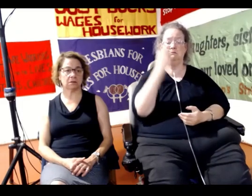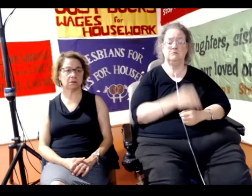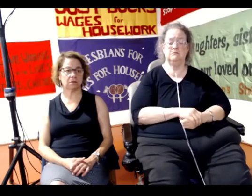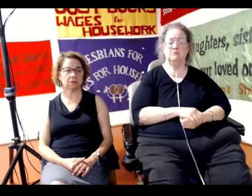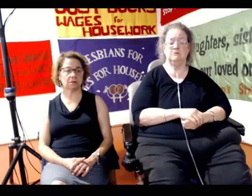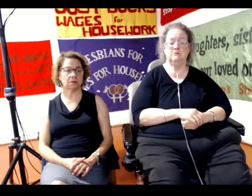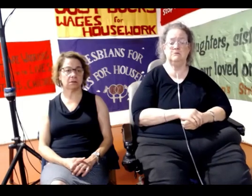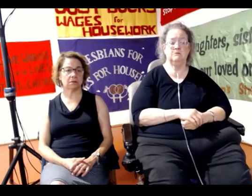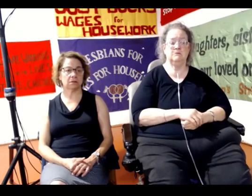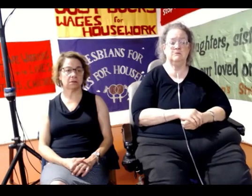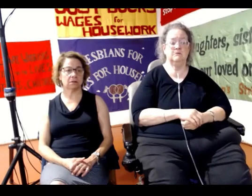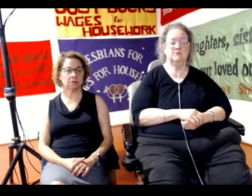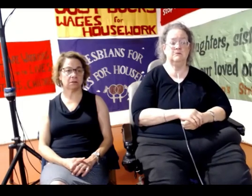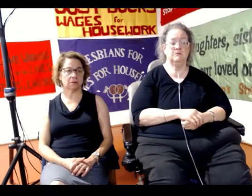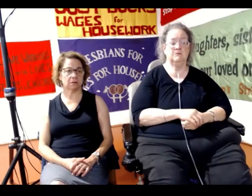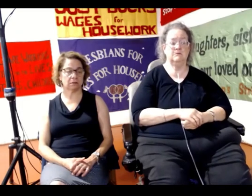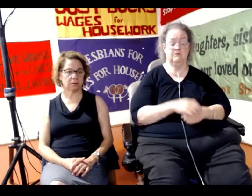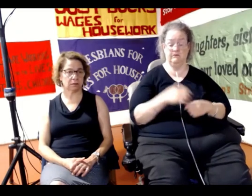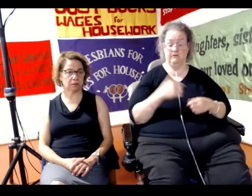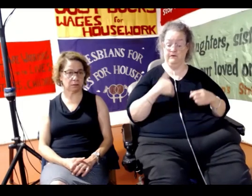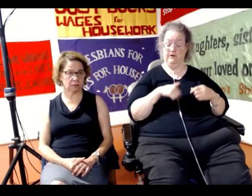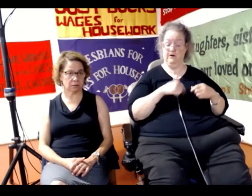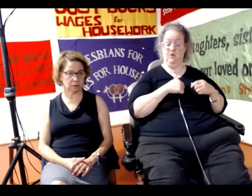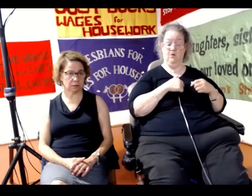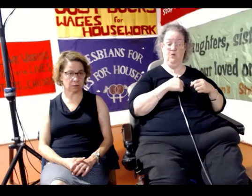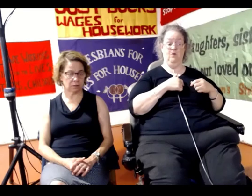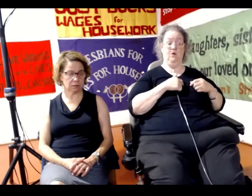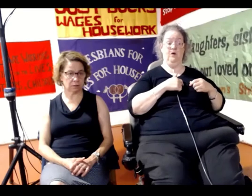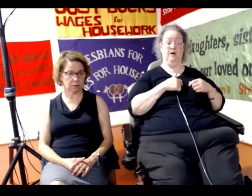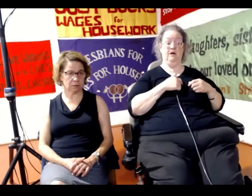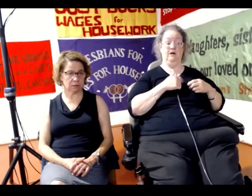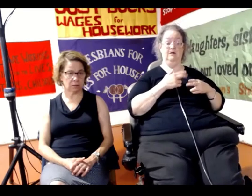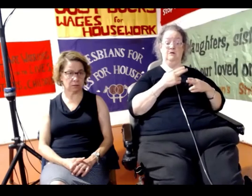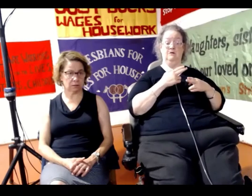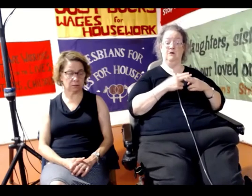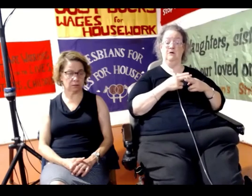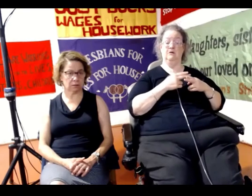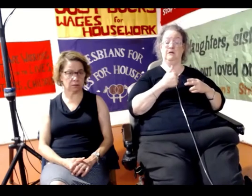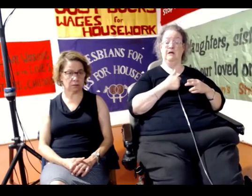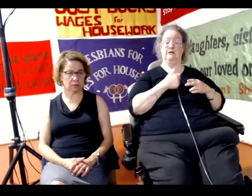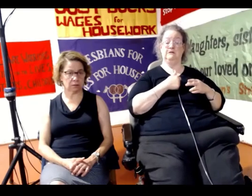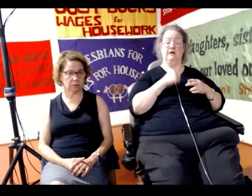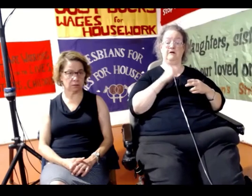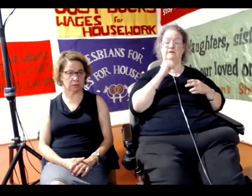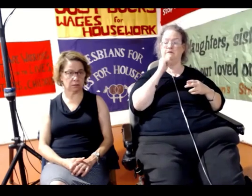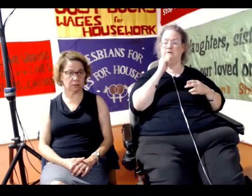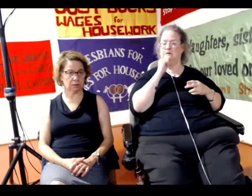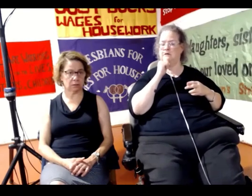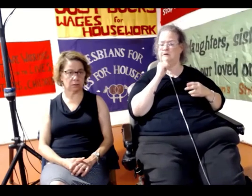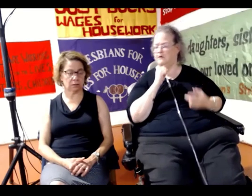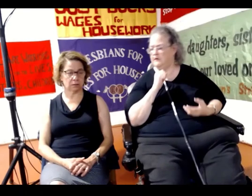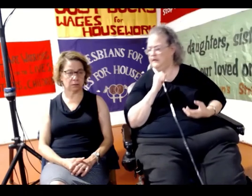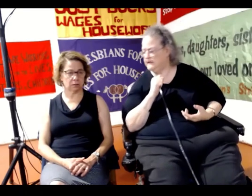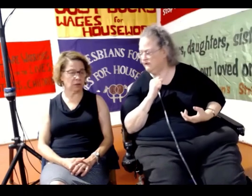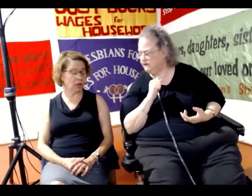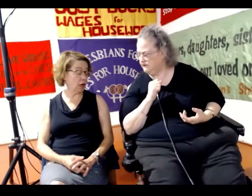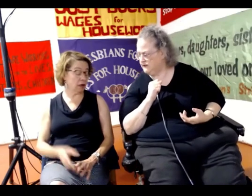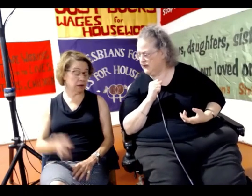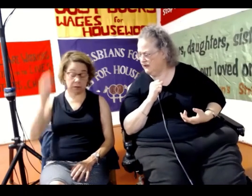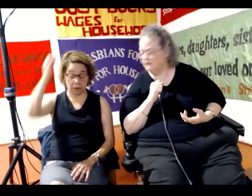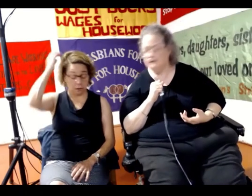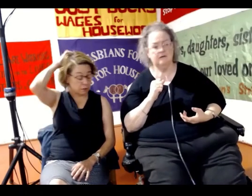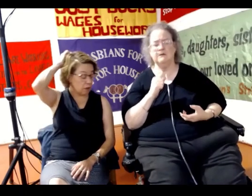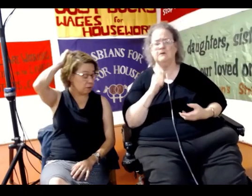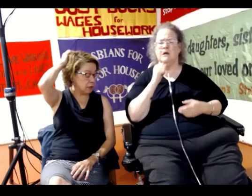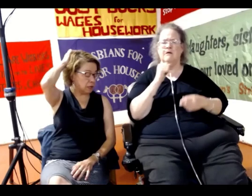Our organisations kind of things, we consider ourselves a non-juridical organisation because we don't want to register ourselves. Your group